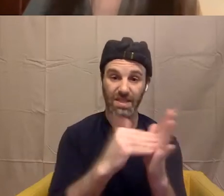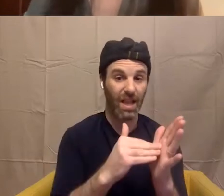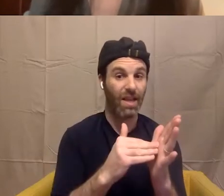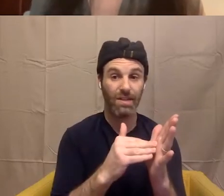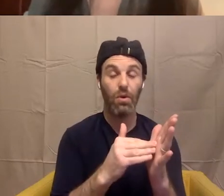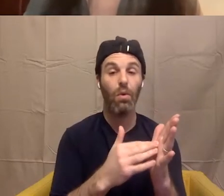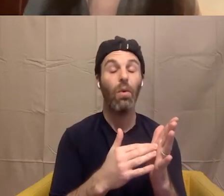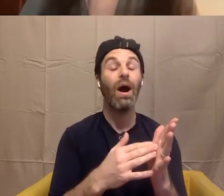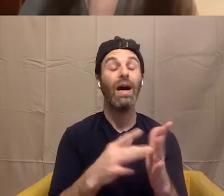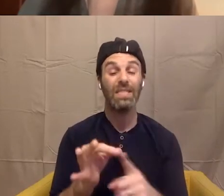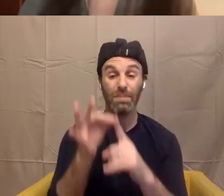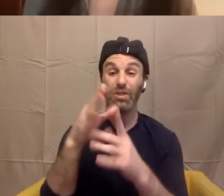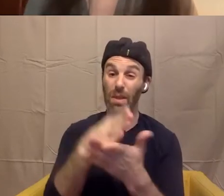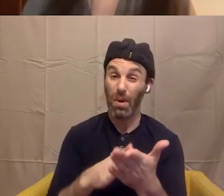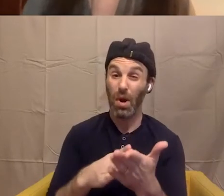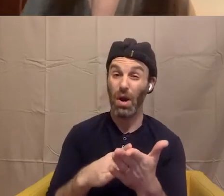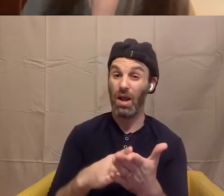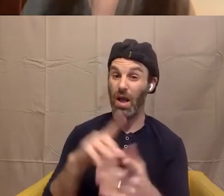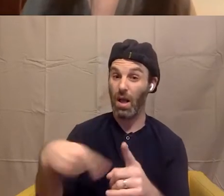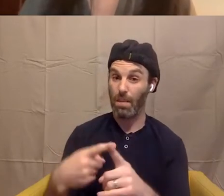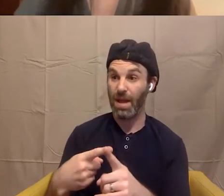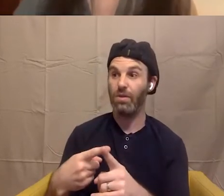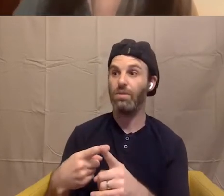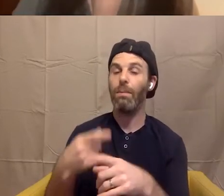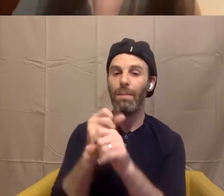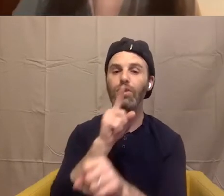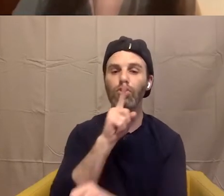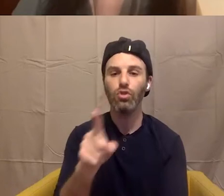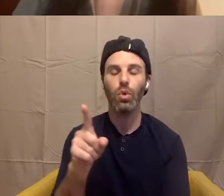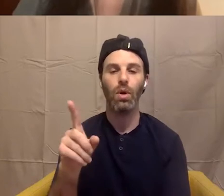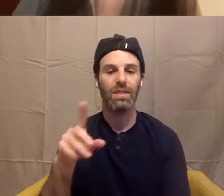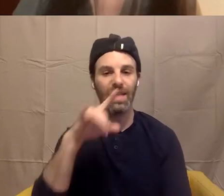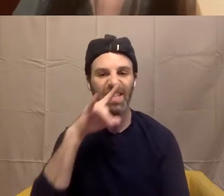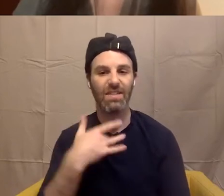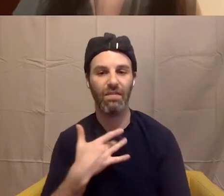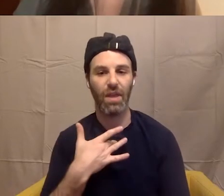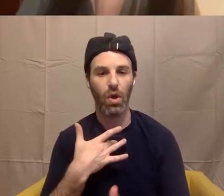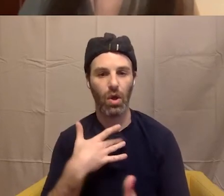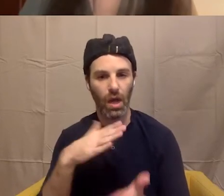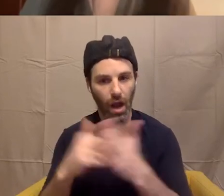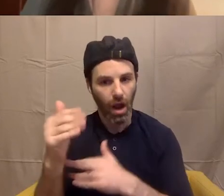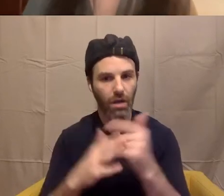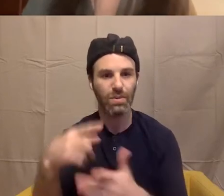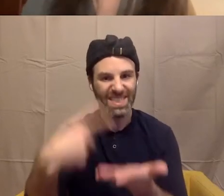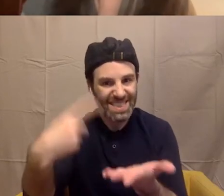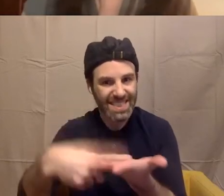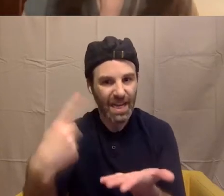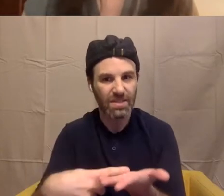the silence from these conversations. And that's a lot of why the work that we do to help